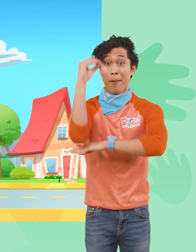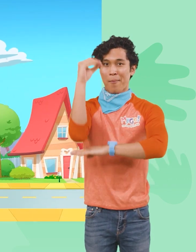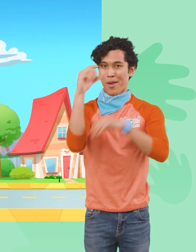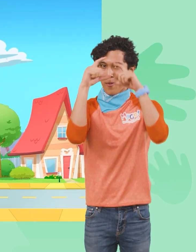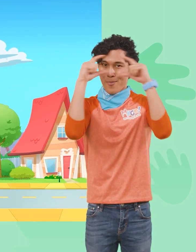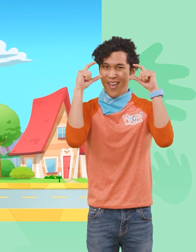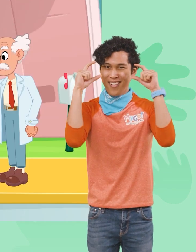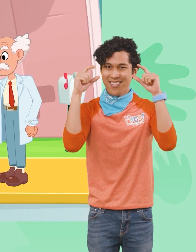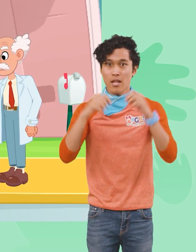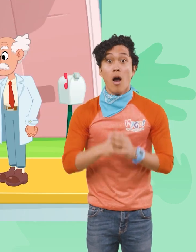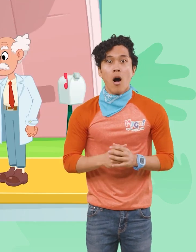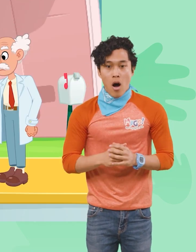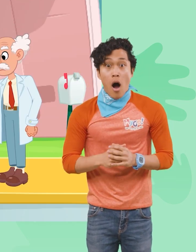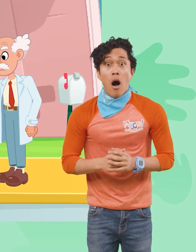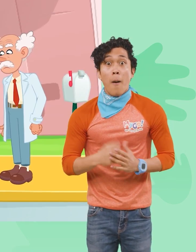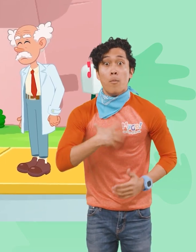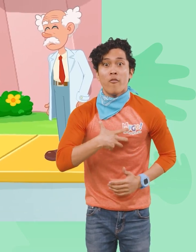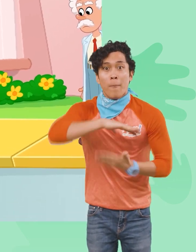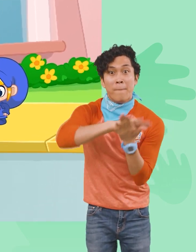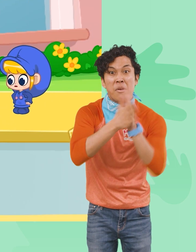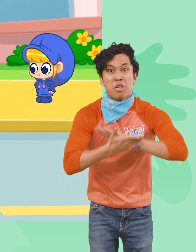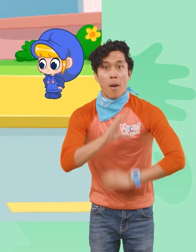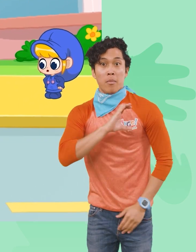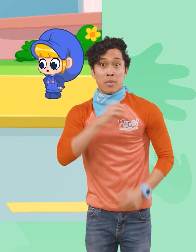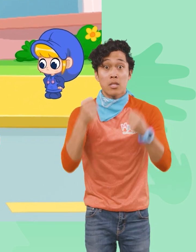Bandits Morphle, morph into a police car